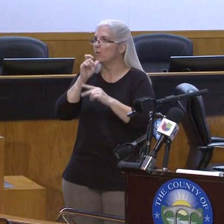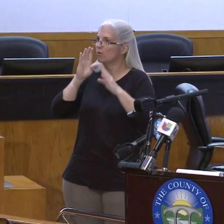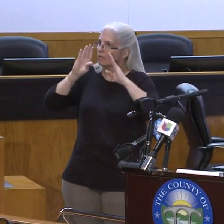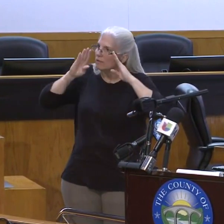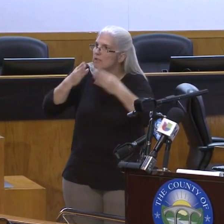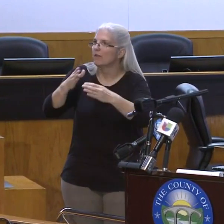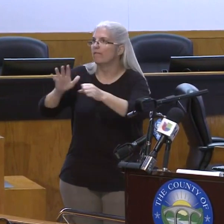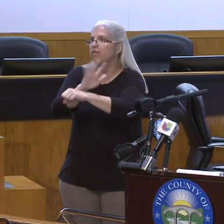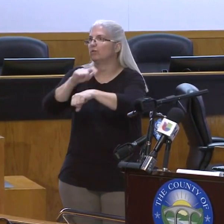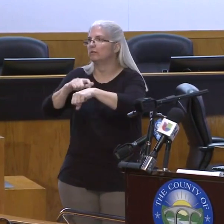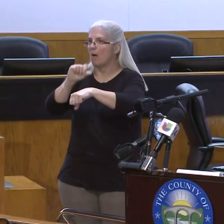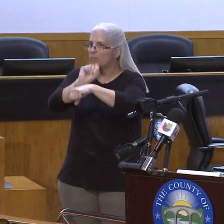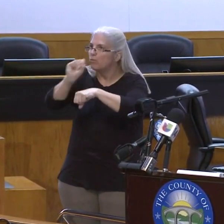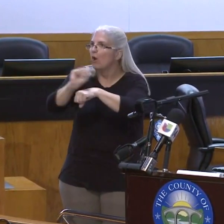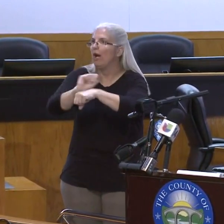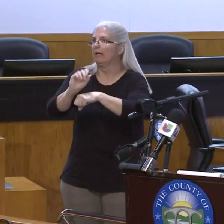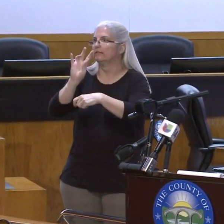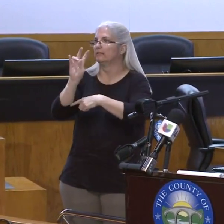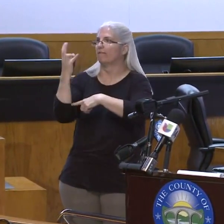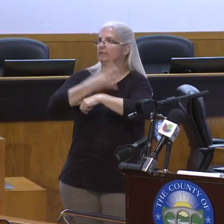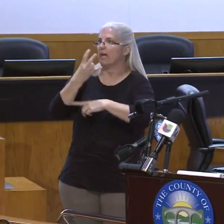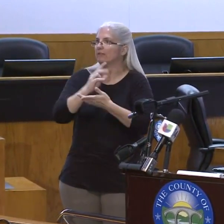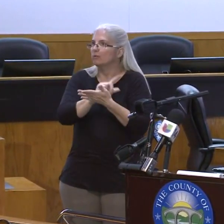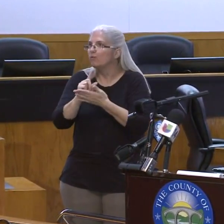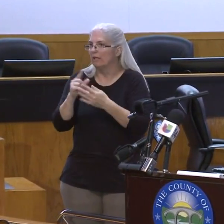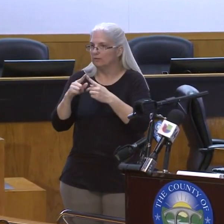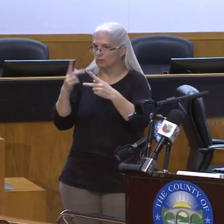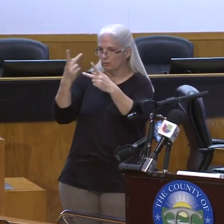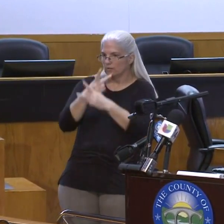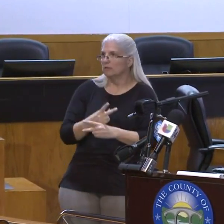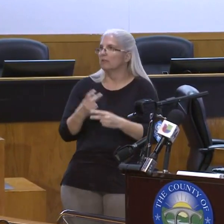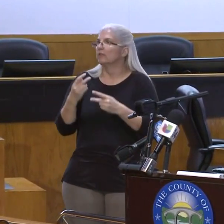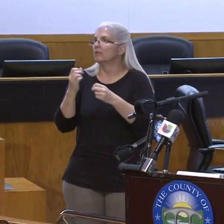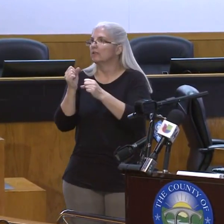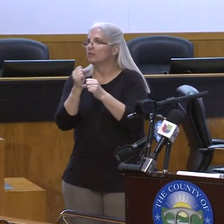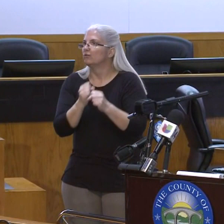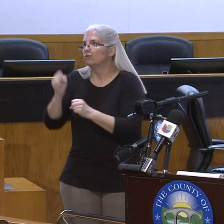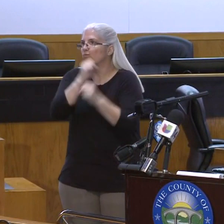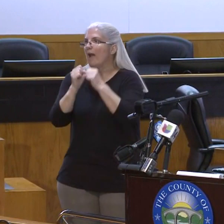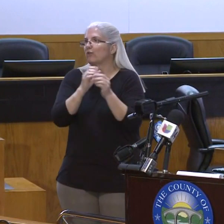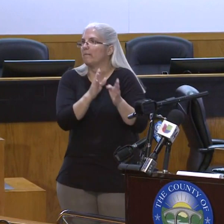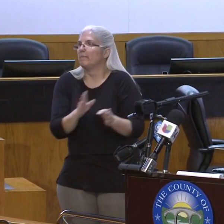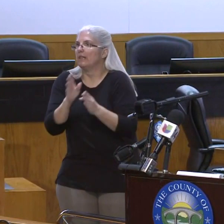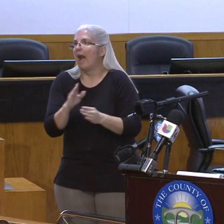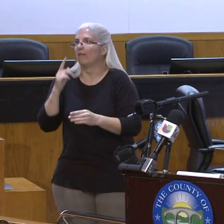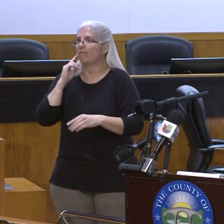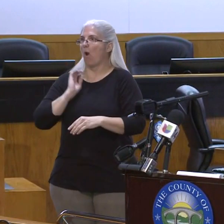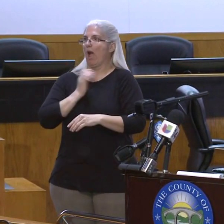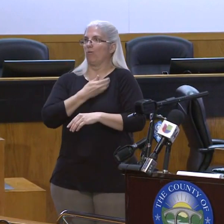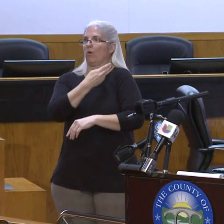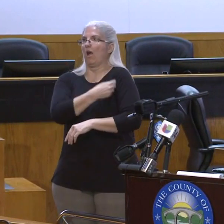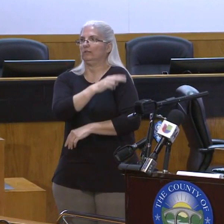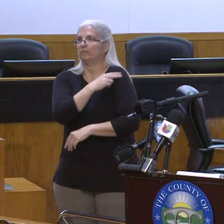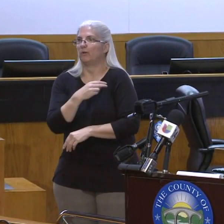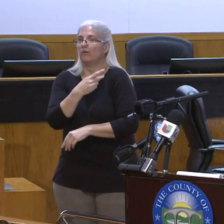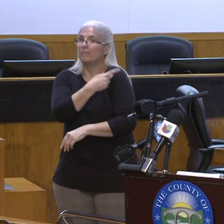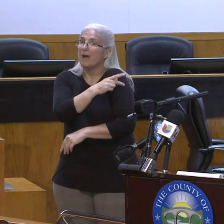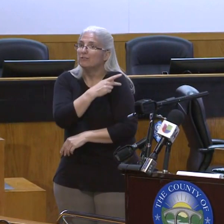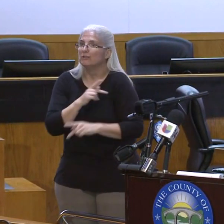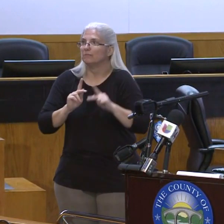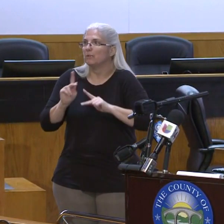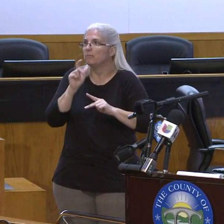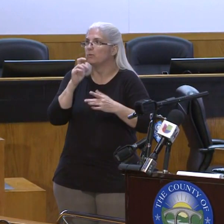a week to strengthen the preparedness of our county to manage an increase in the volume of hospitalized patients and otherwise